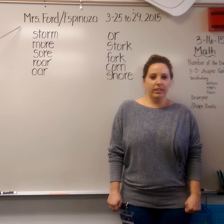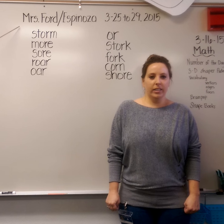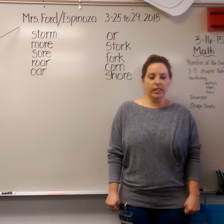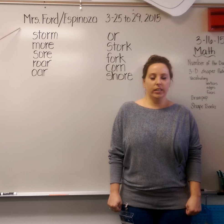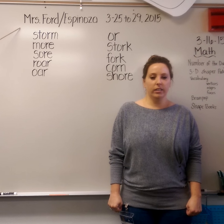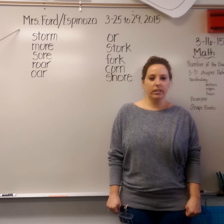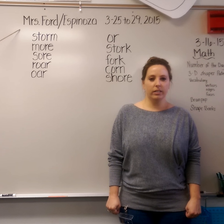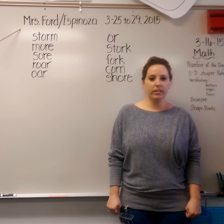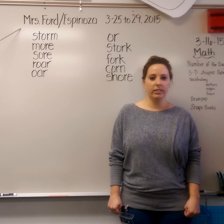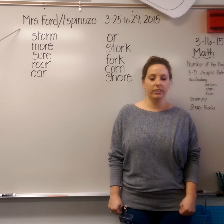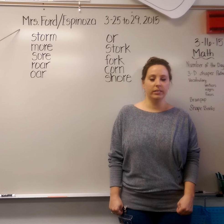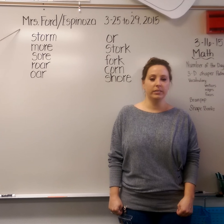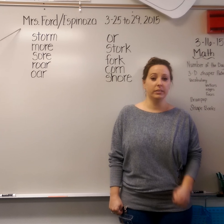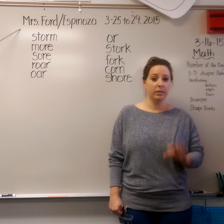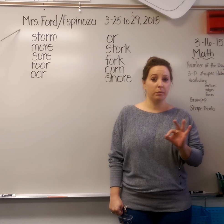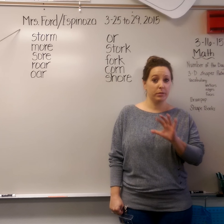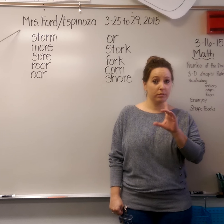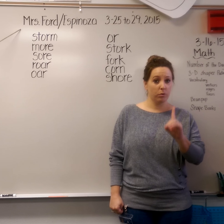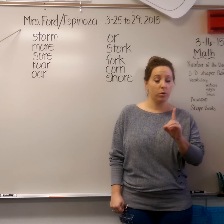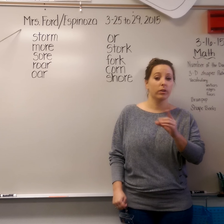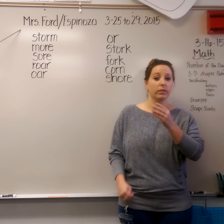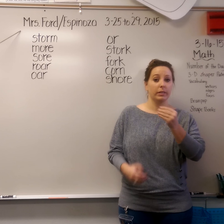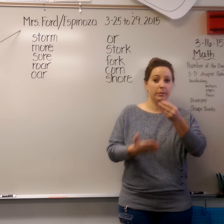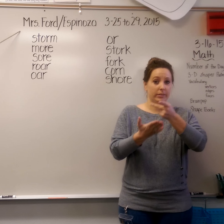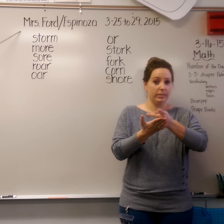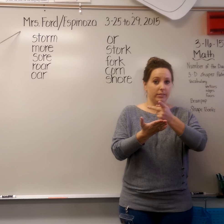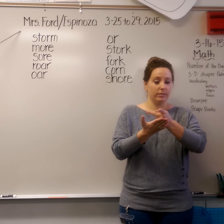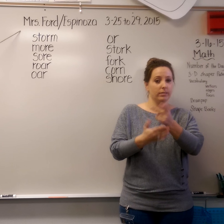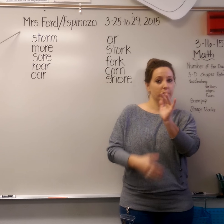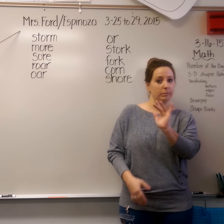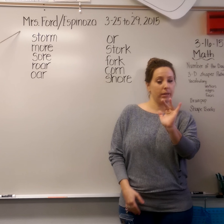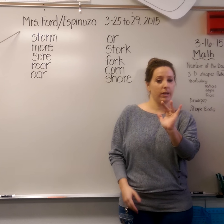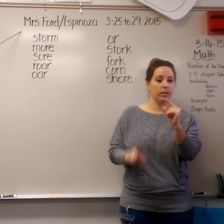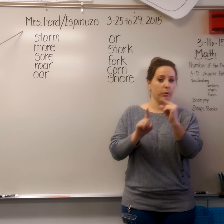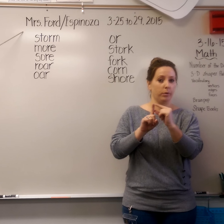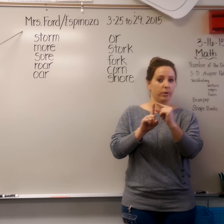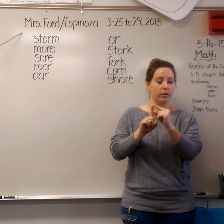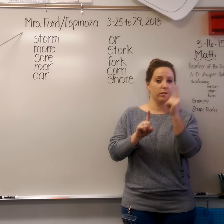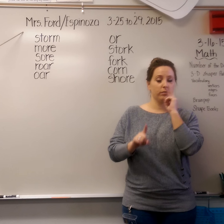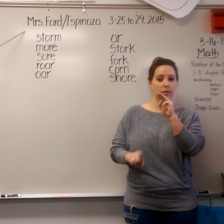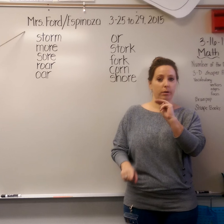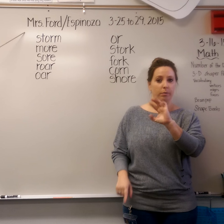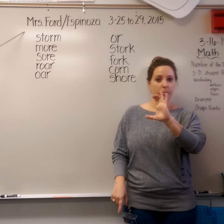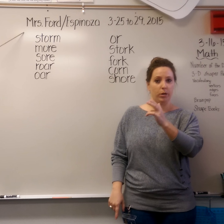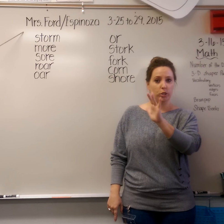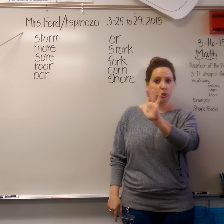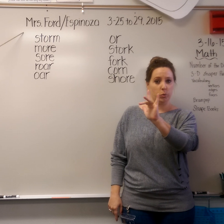Ms. Ford and Ms. Espinoza's spelling words for March 25th to the 29th, 2015.